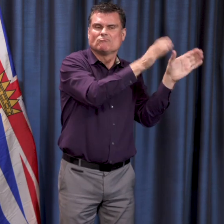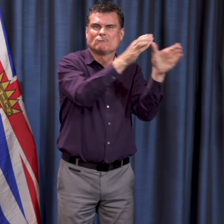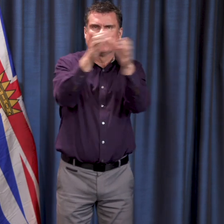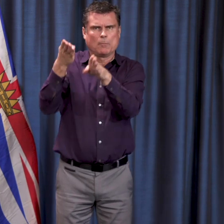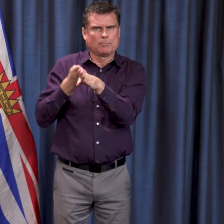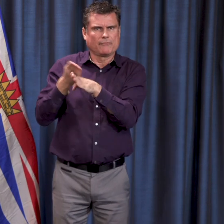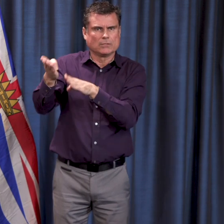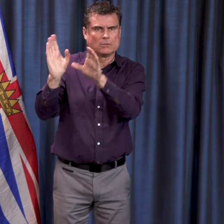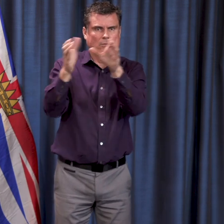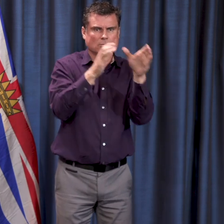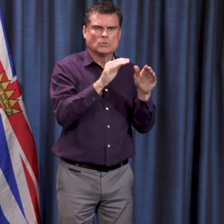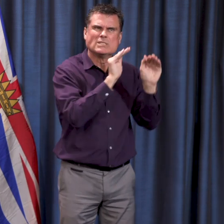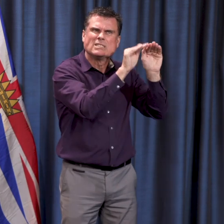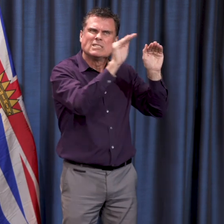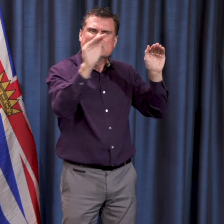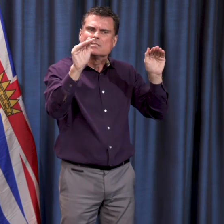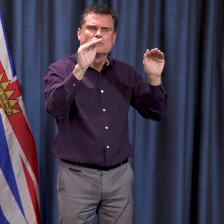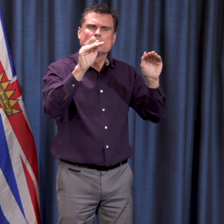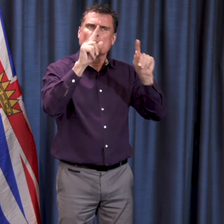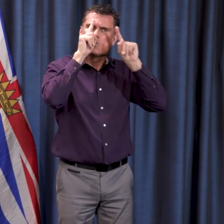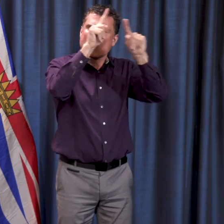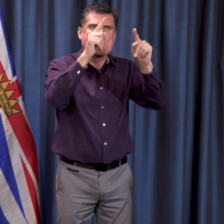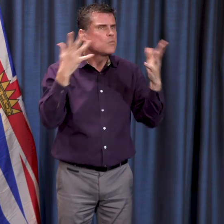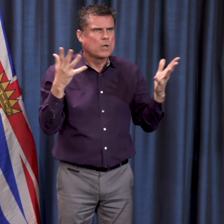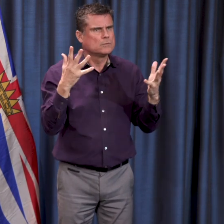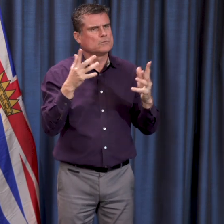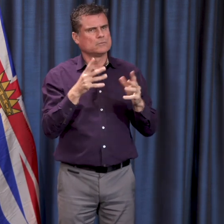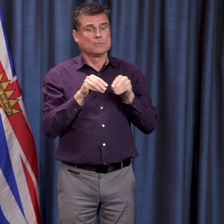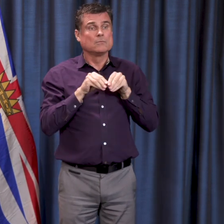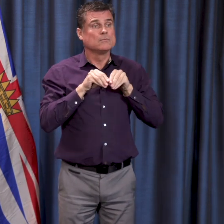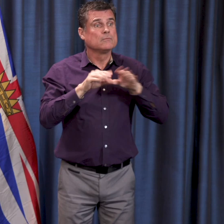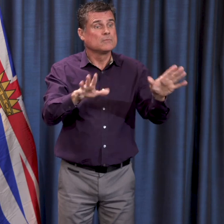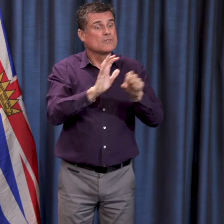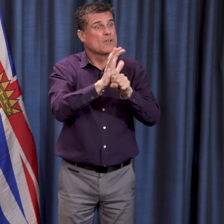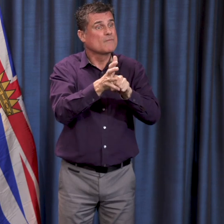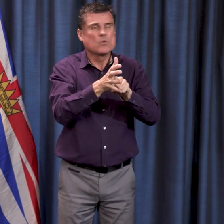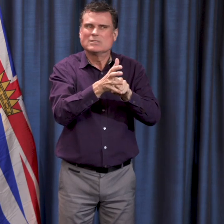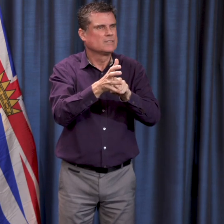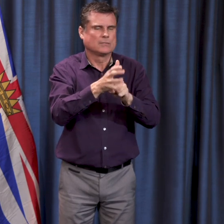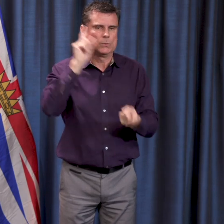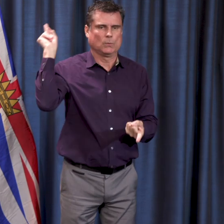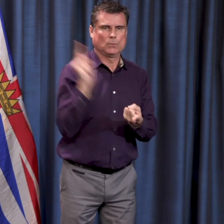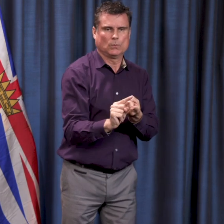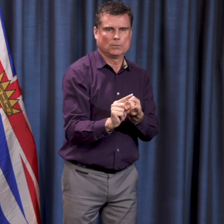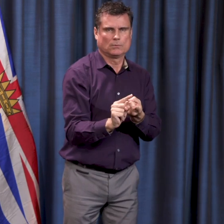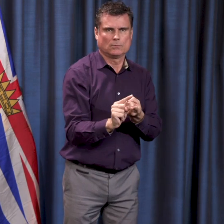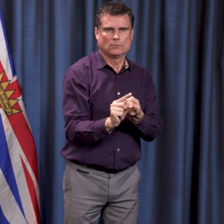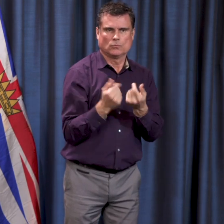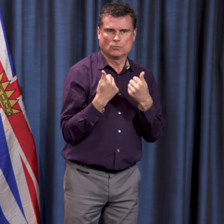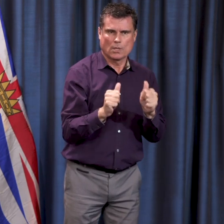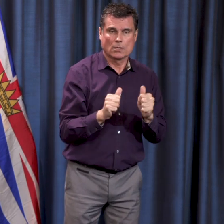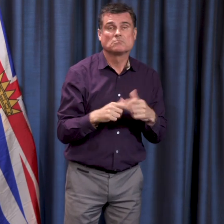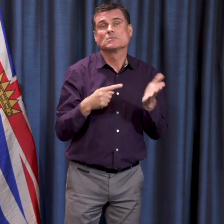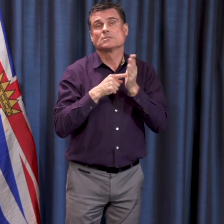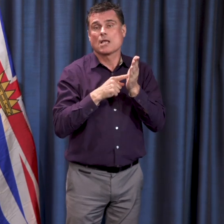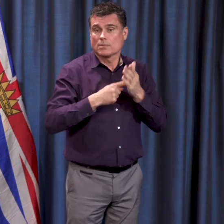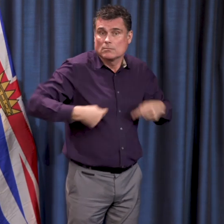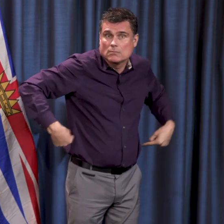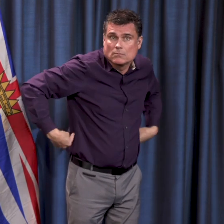risk of transmission of COVID-19 in our community settings. So that includes chiropractors, dentists,